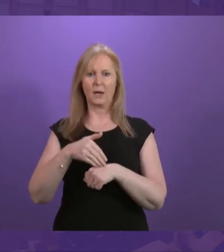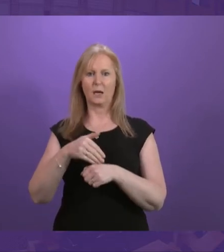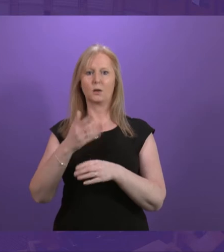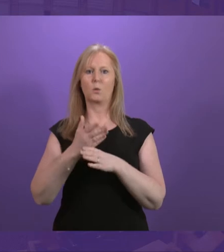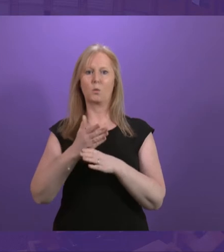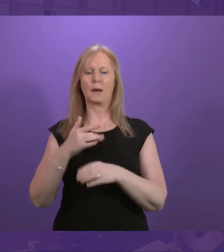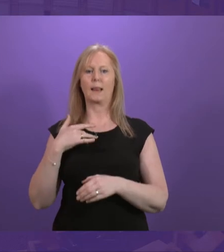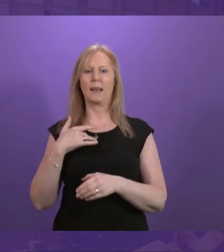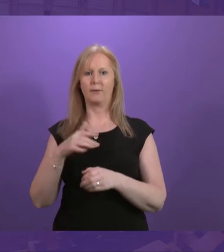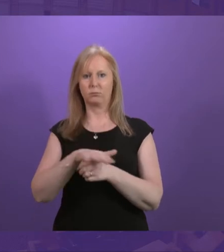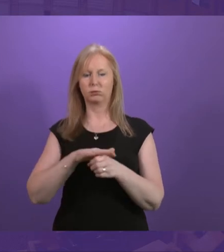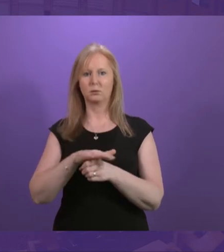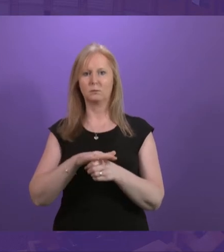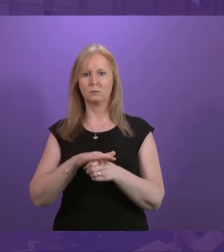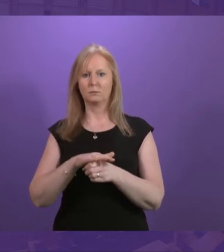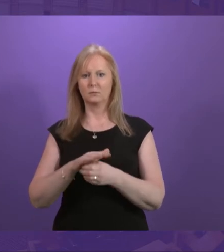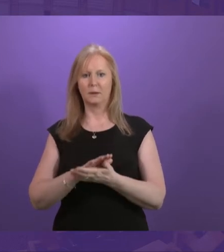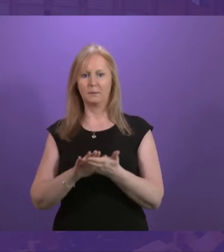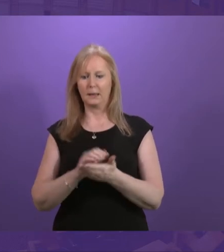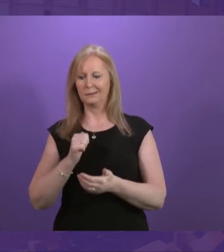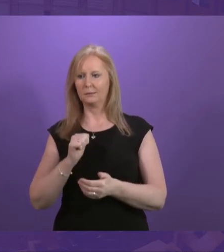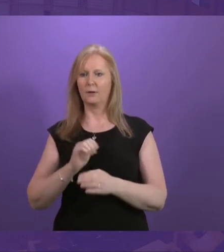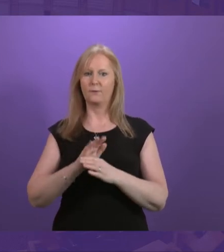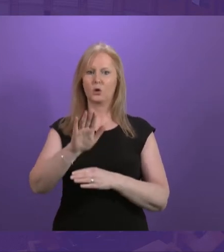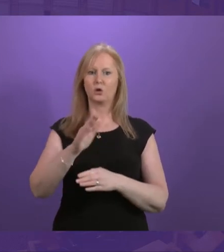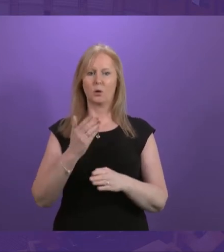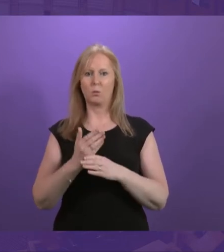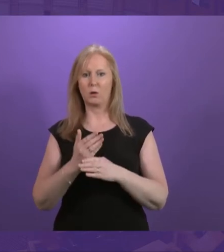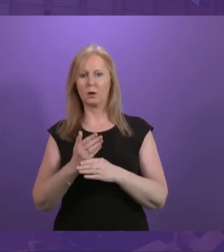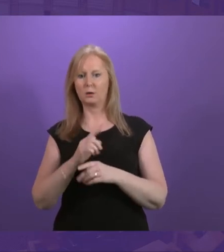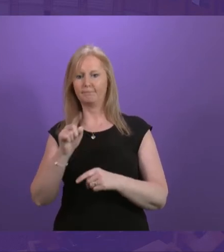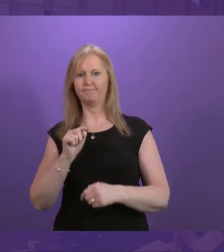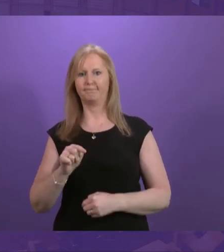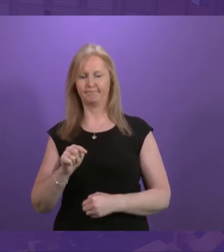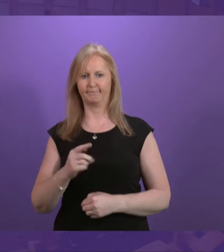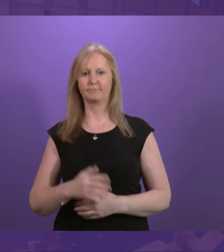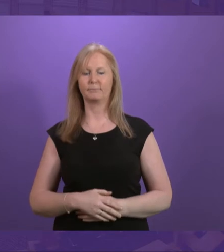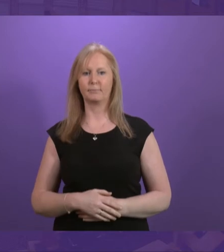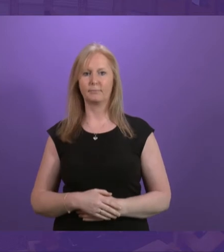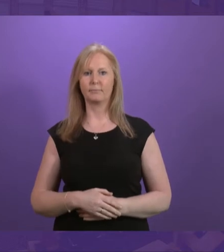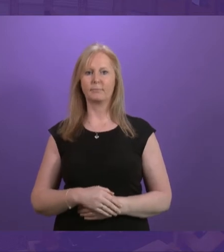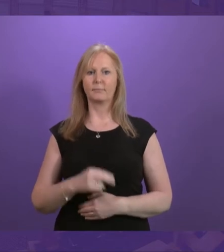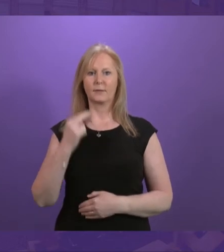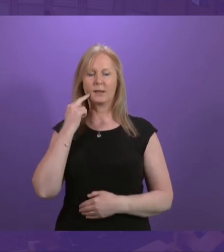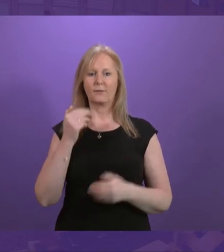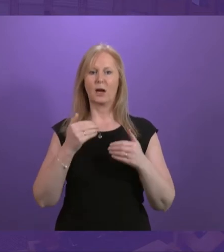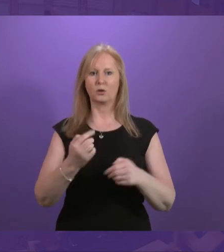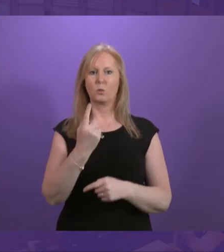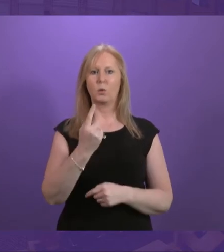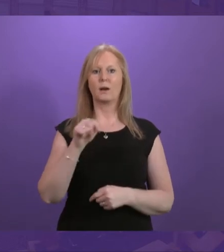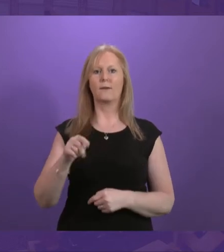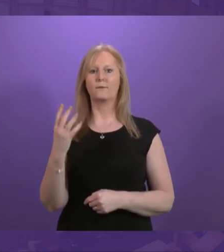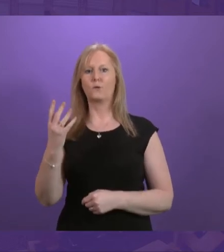bringing their future into doubt. According to Deaf Action one in four people have left their job